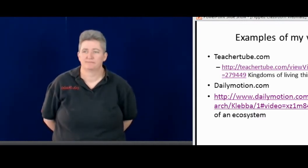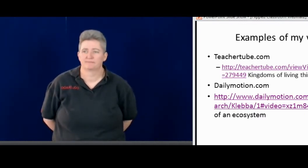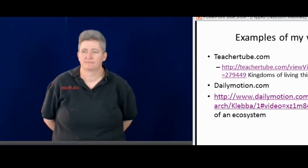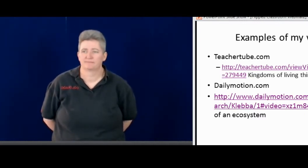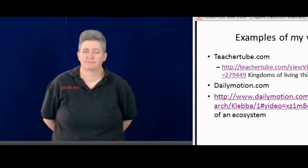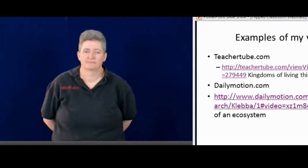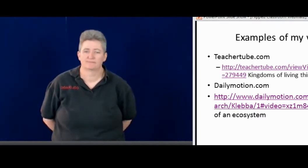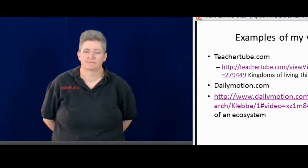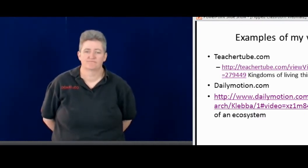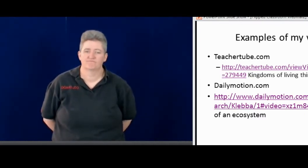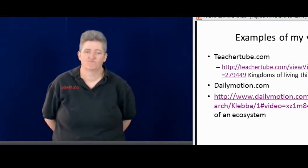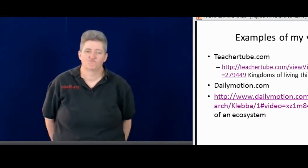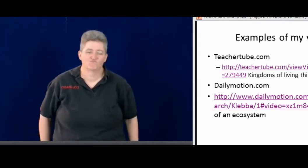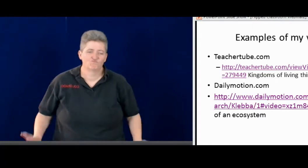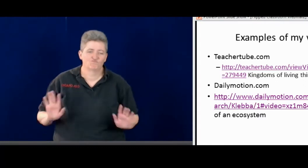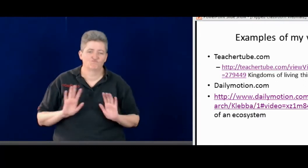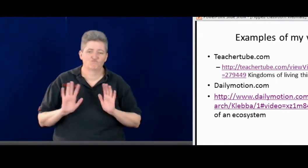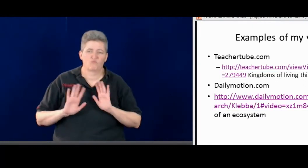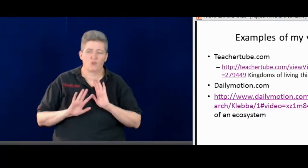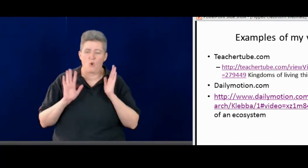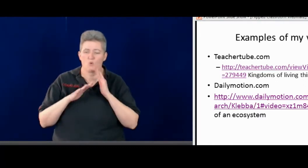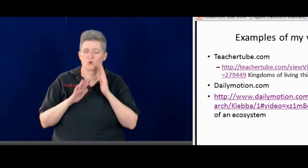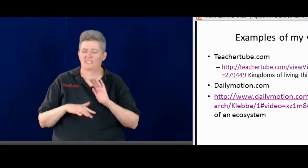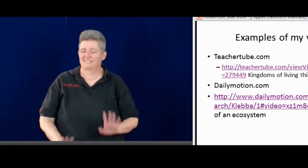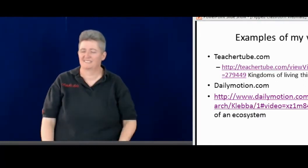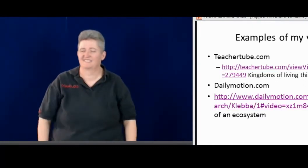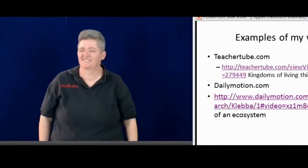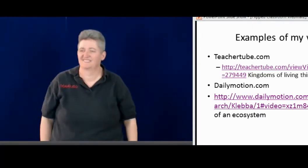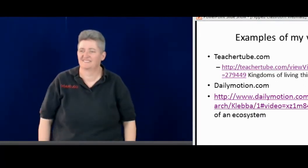I'll Thank you.